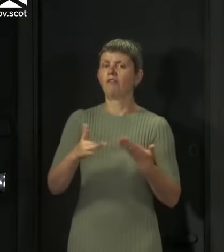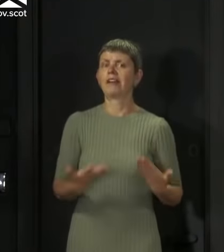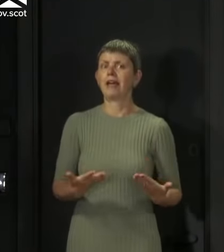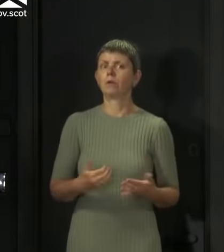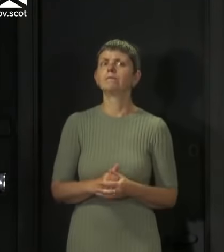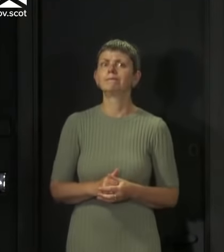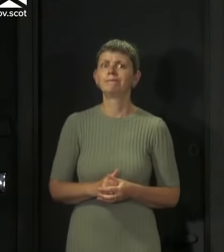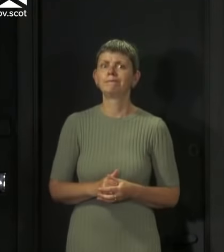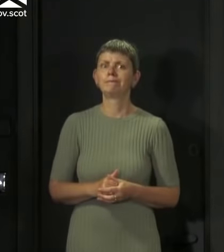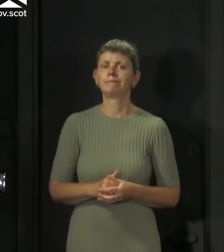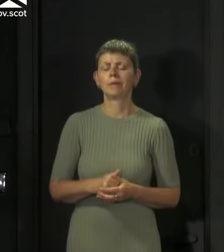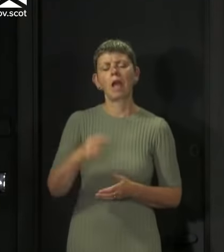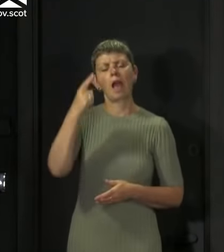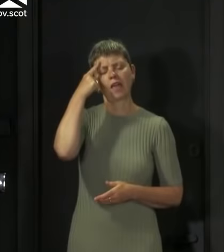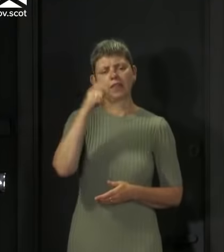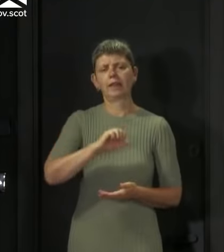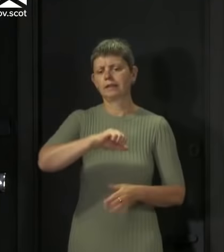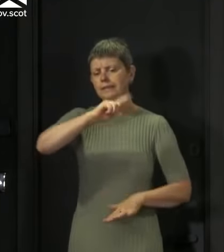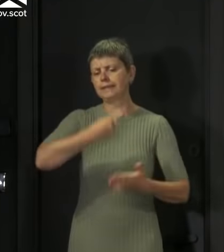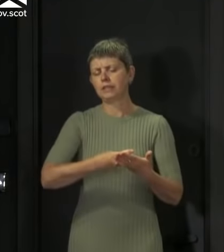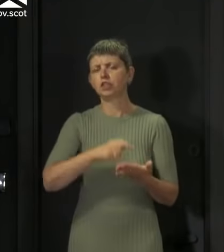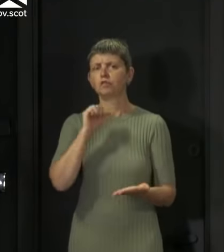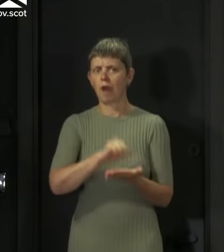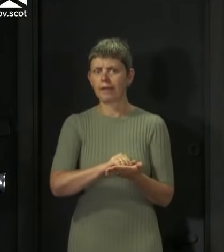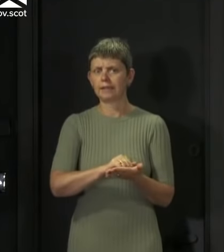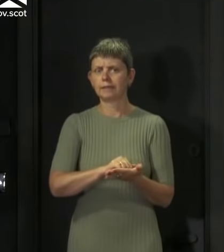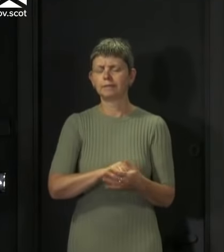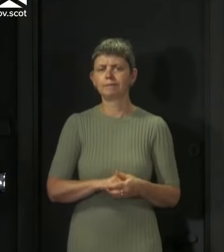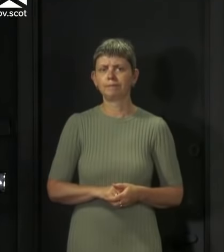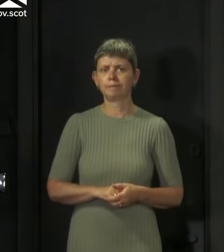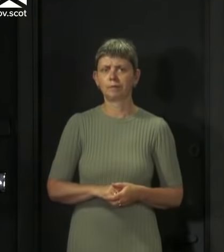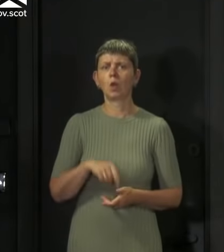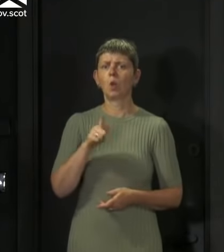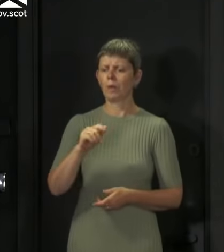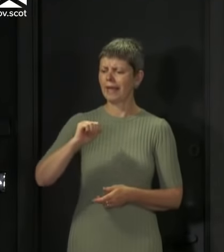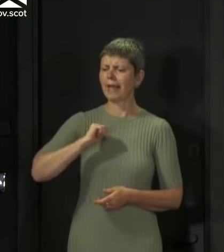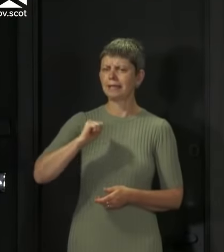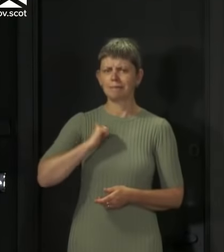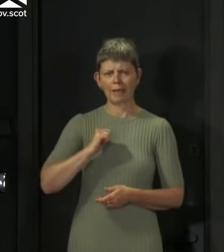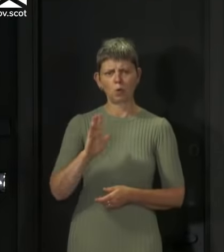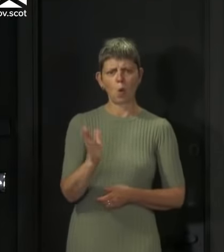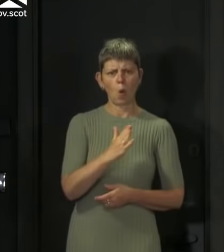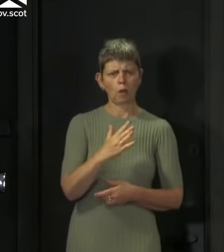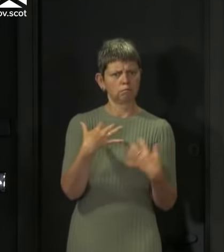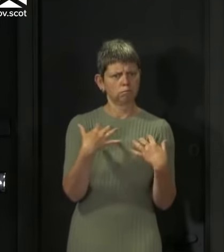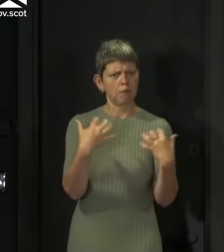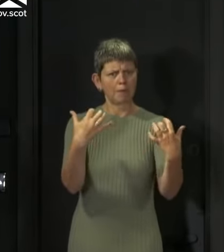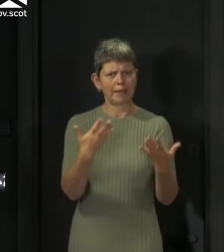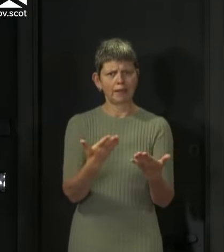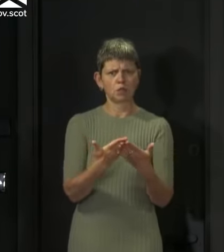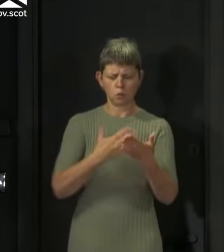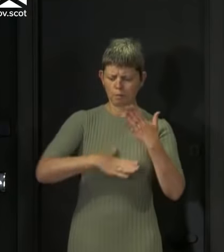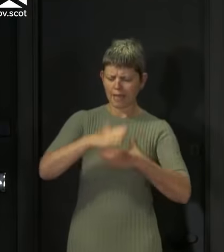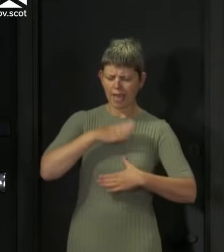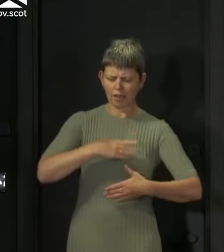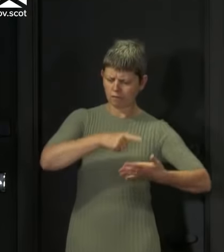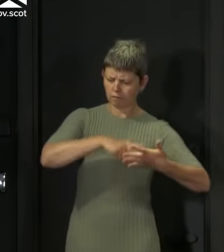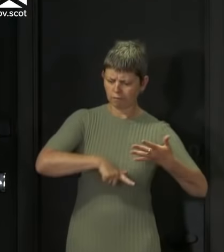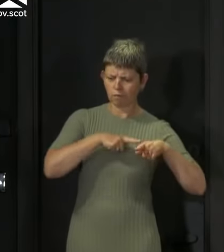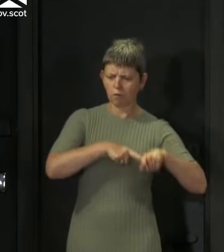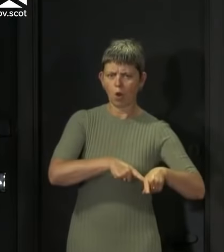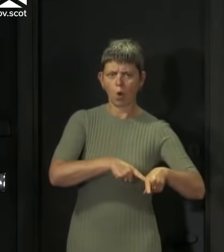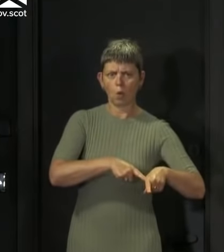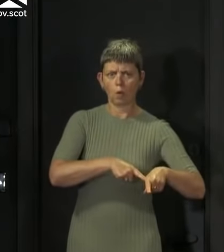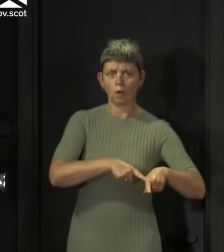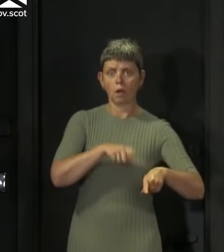right decision. We are expecting members of the public to behave in a highly precautionary manner right now and when a